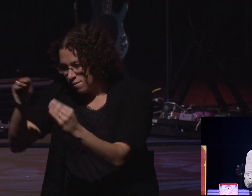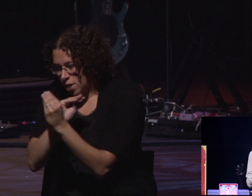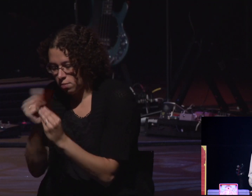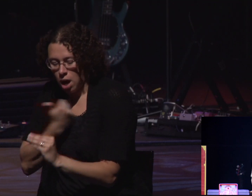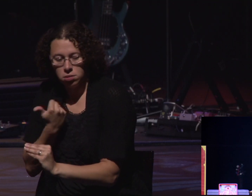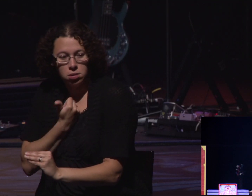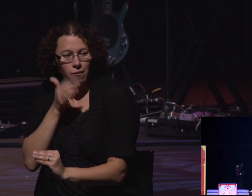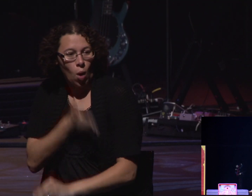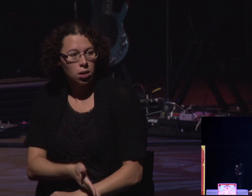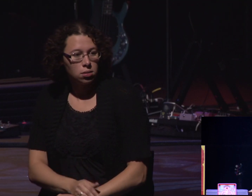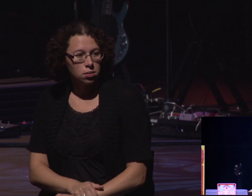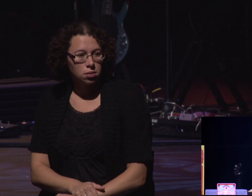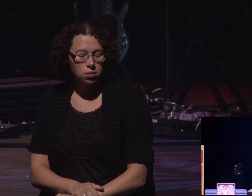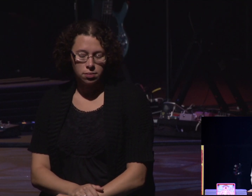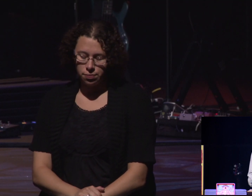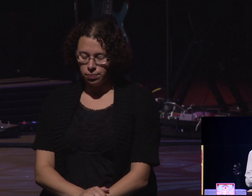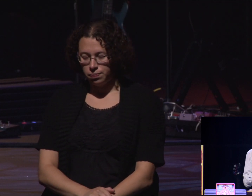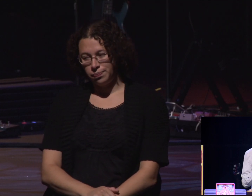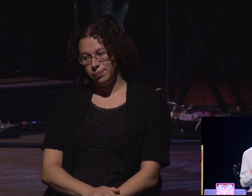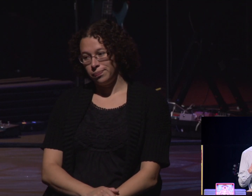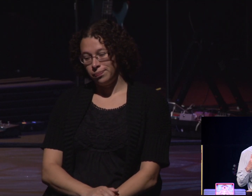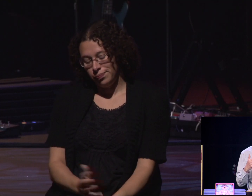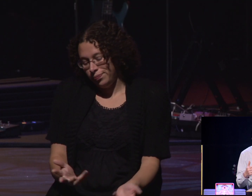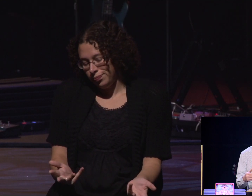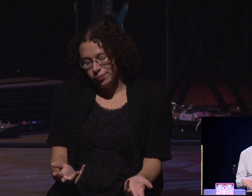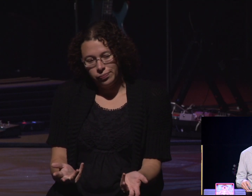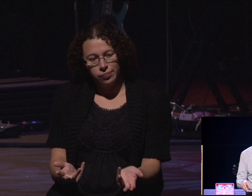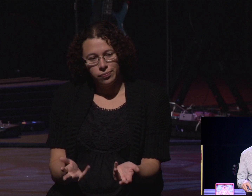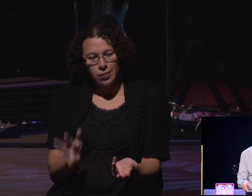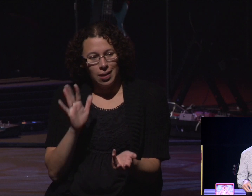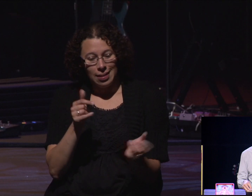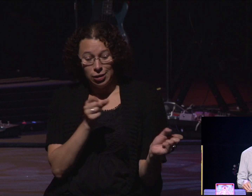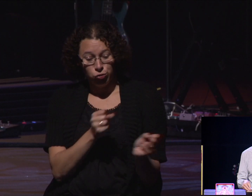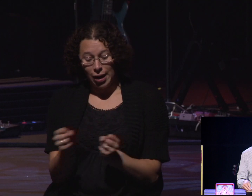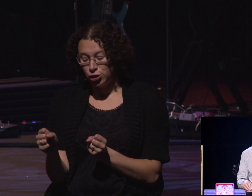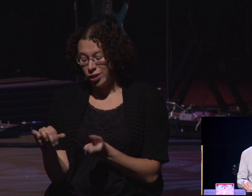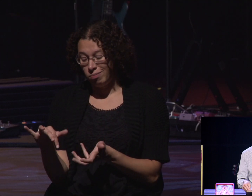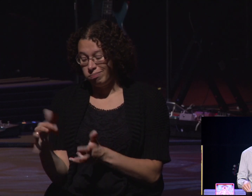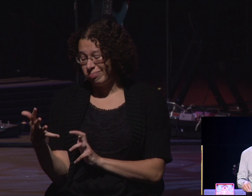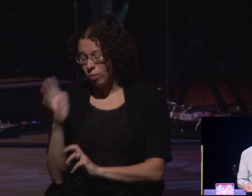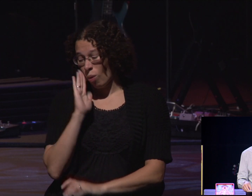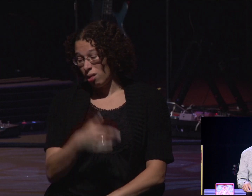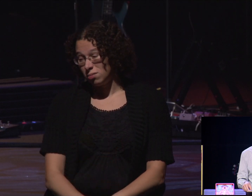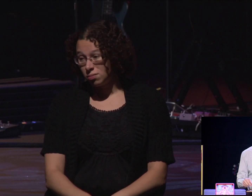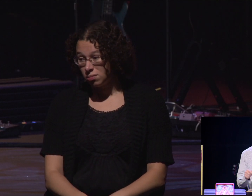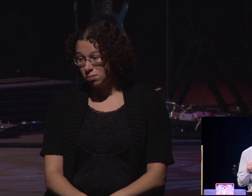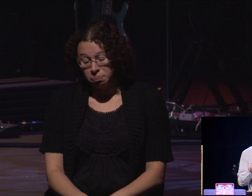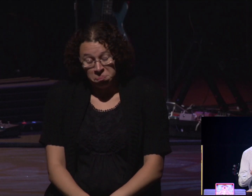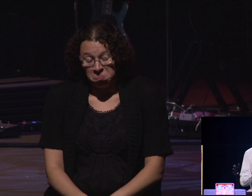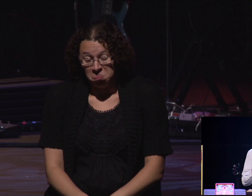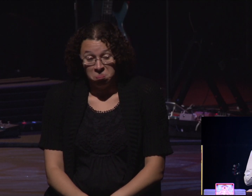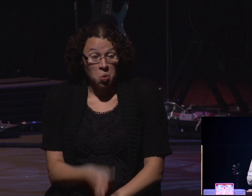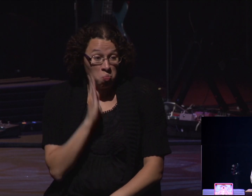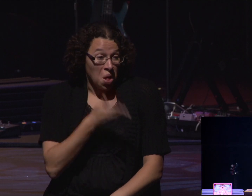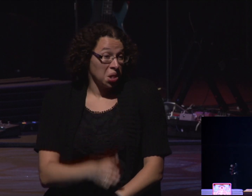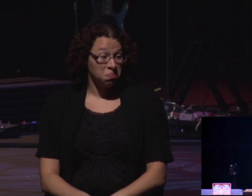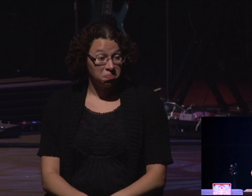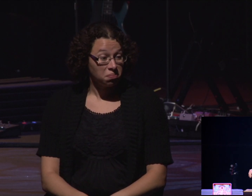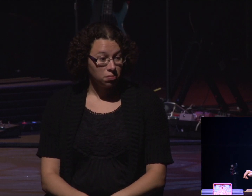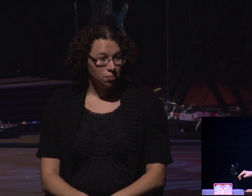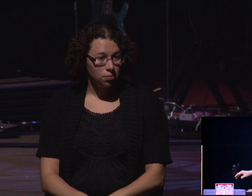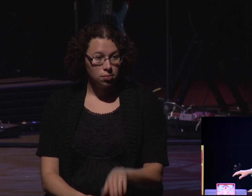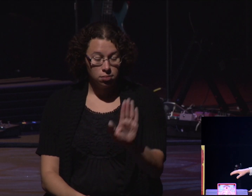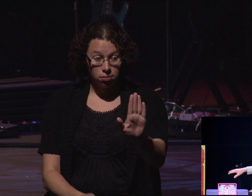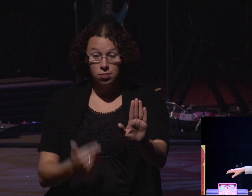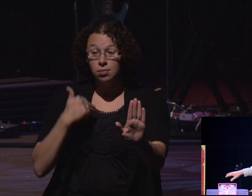think we're going to fix ourself. It's a losing strategy. We are not going to get ahead. There is a winning strategy.